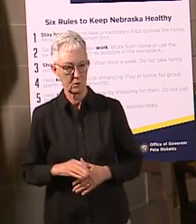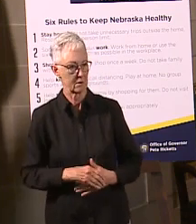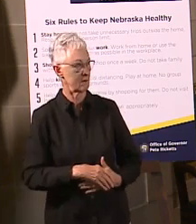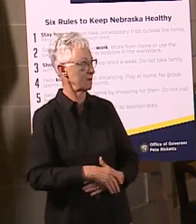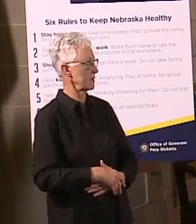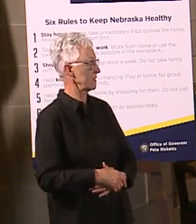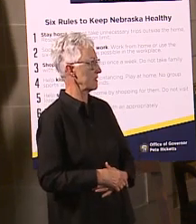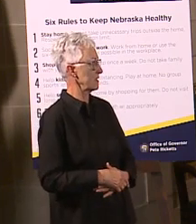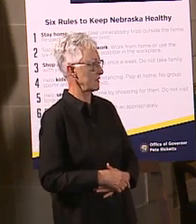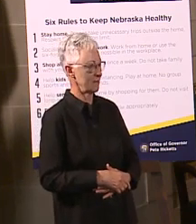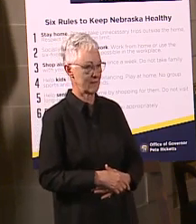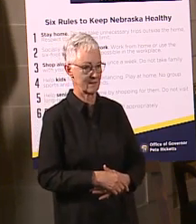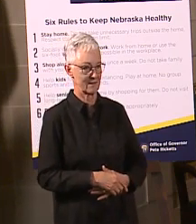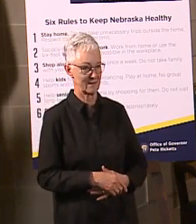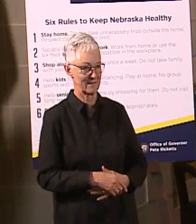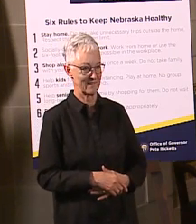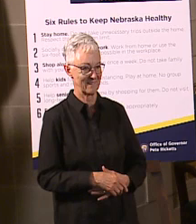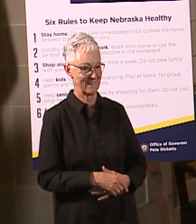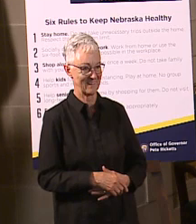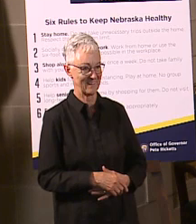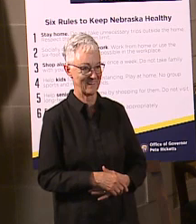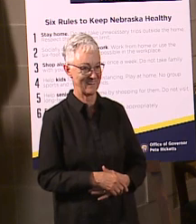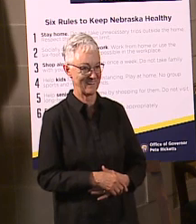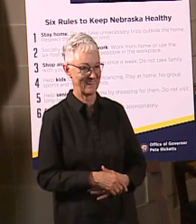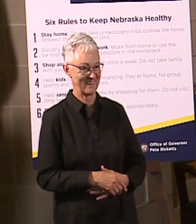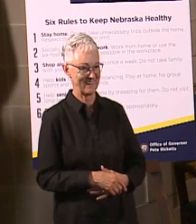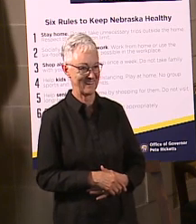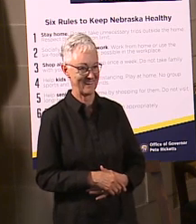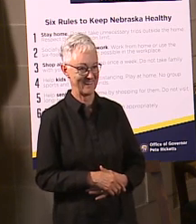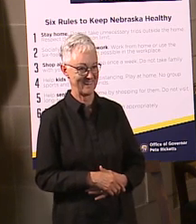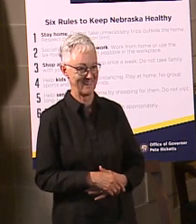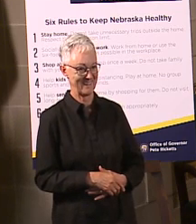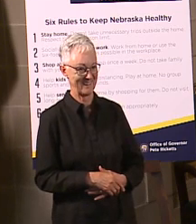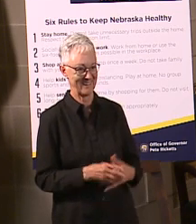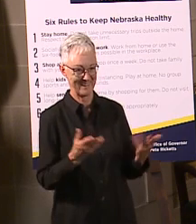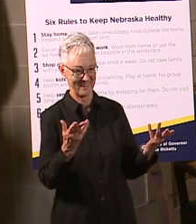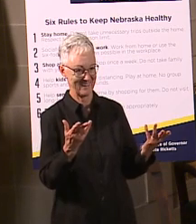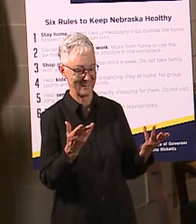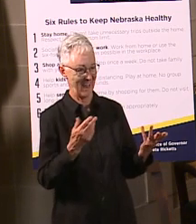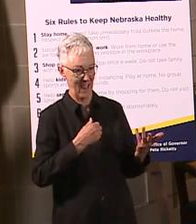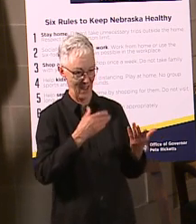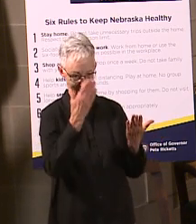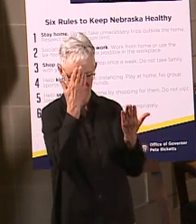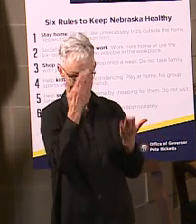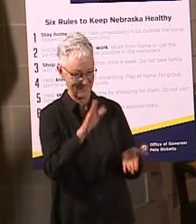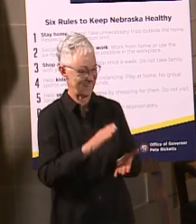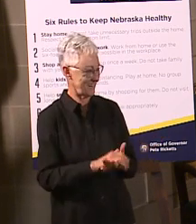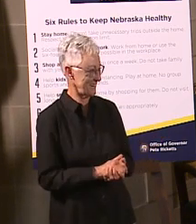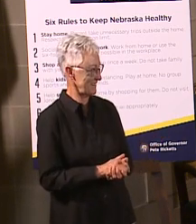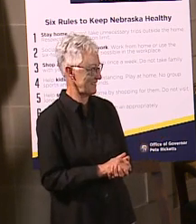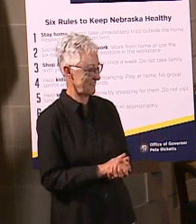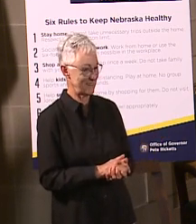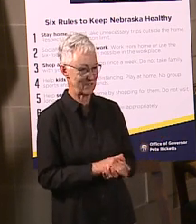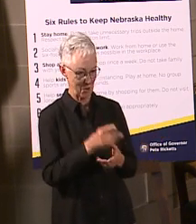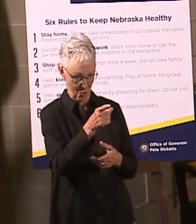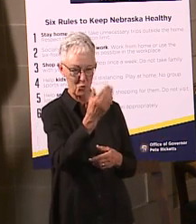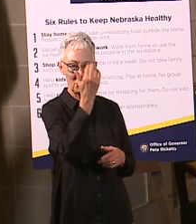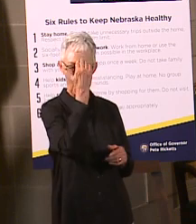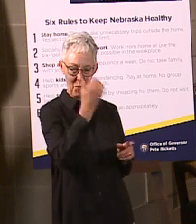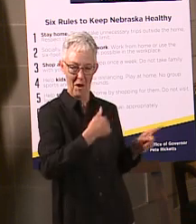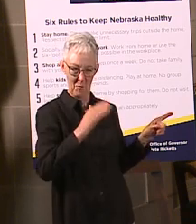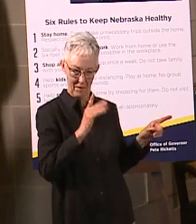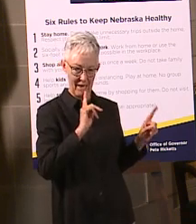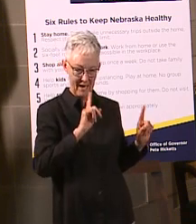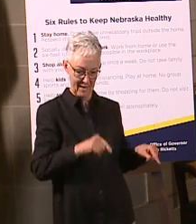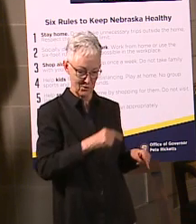You're here. How come you're submitting the questions? Just get up front? Just get up front? Okay, you know I answer these first. Smart. All right, Matt